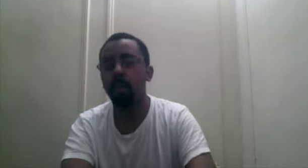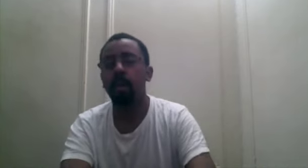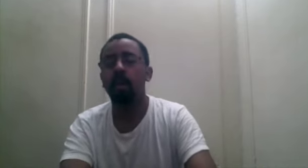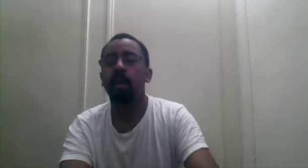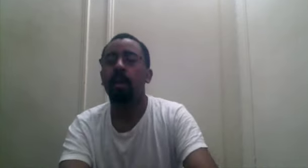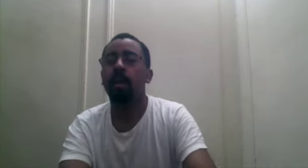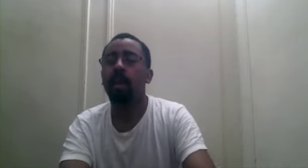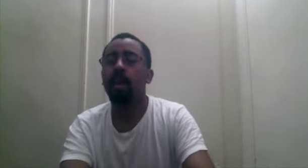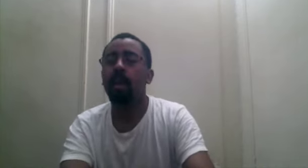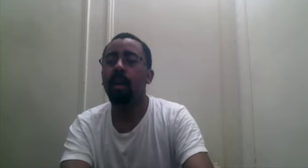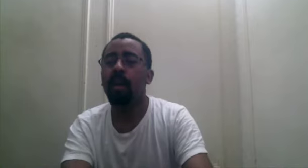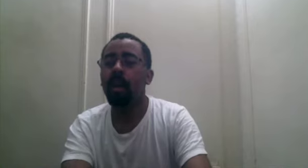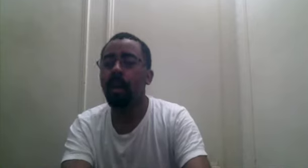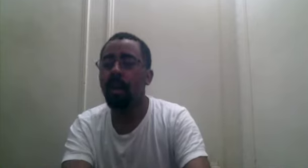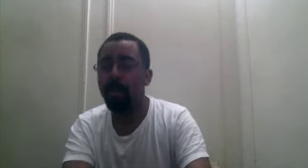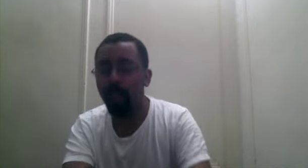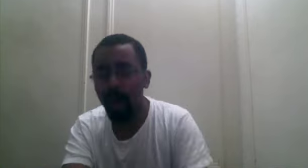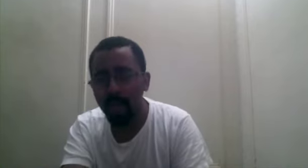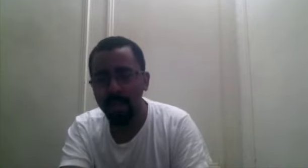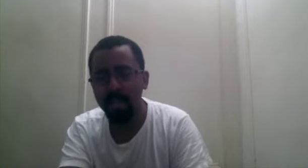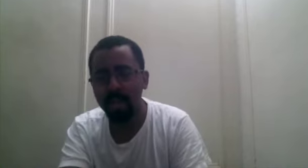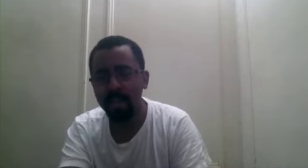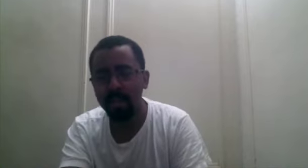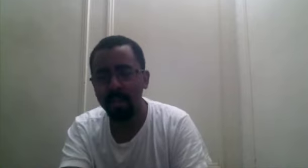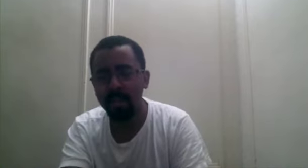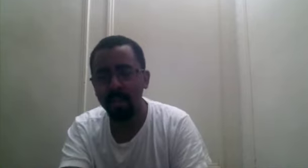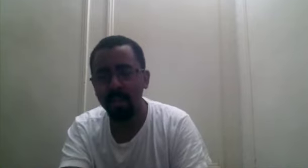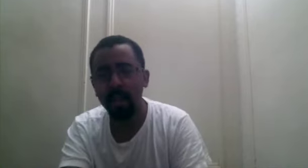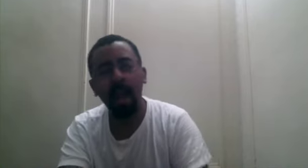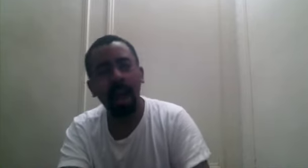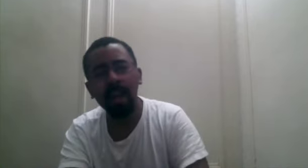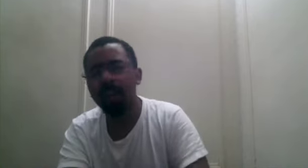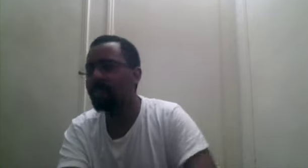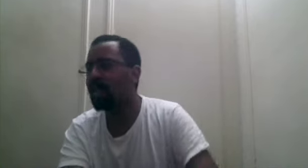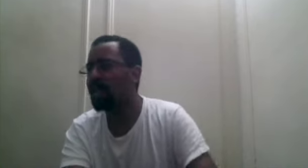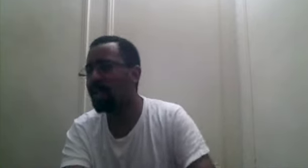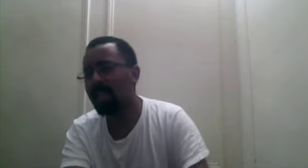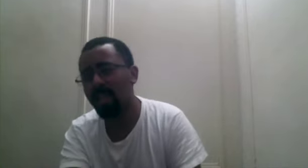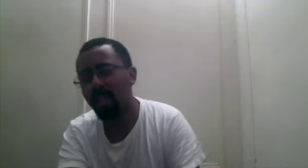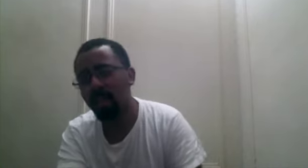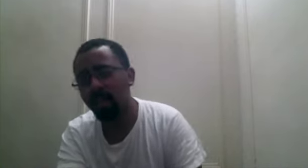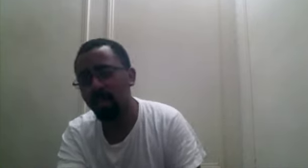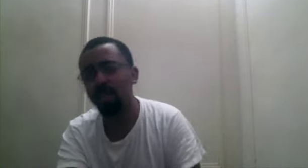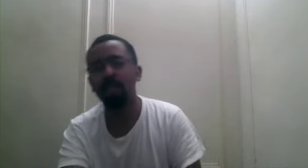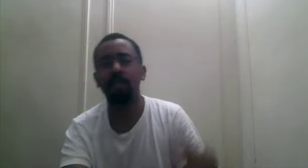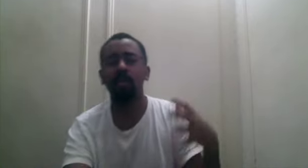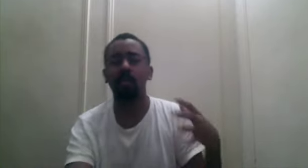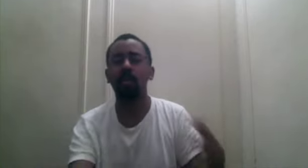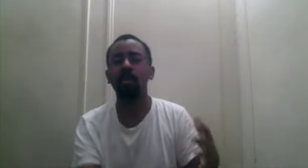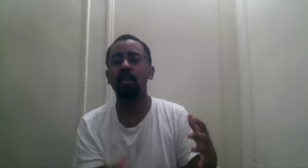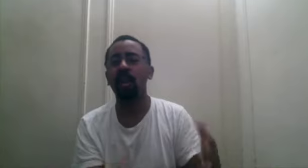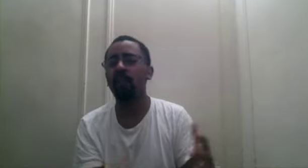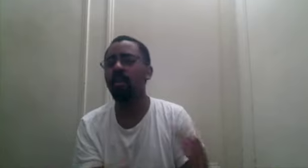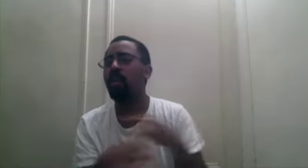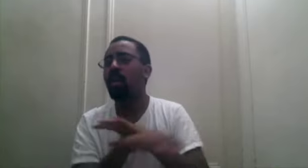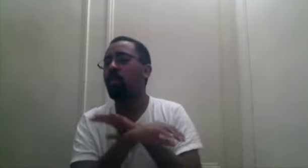and apologizes. I never thought a single person from the world government would